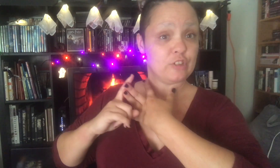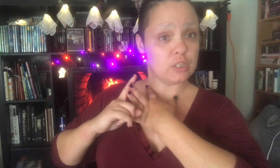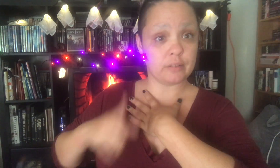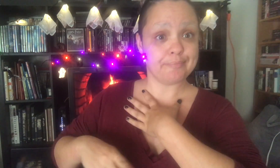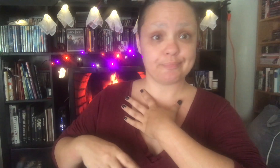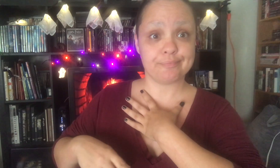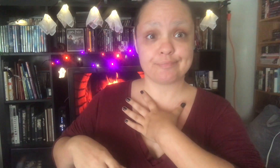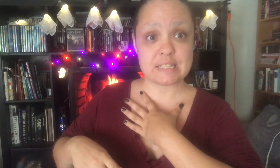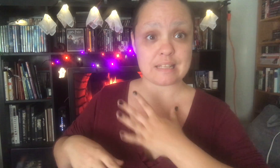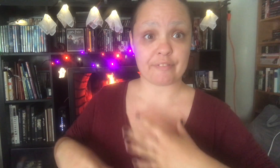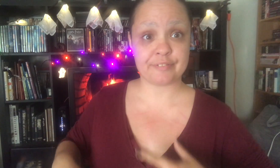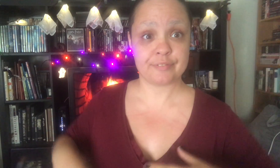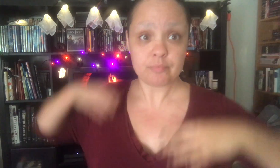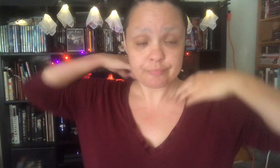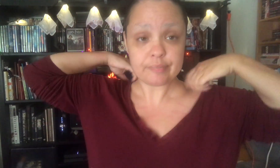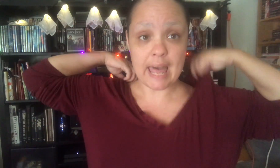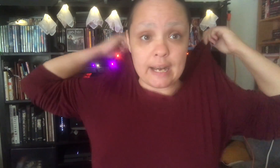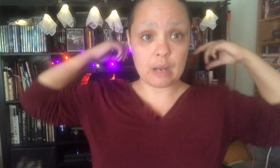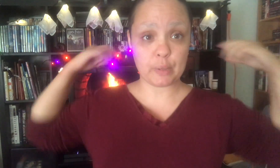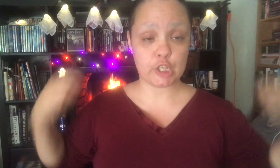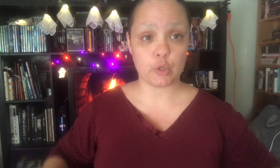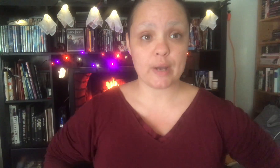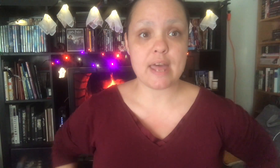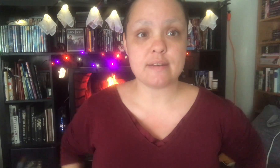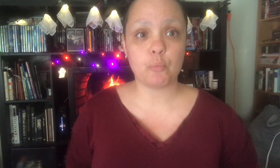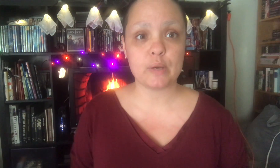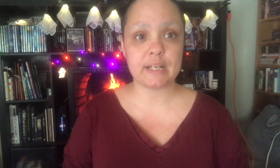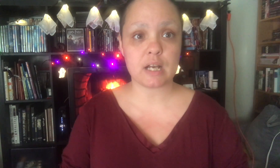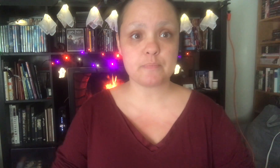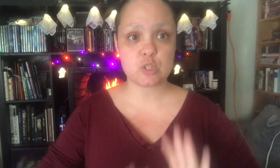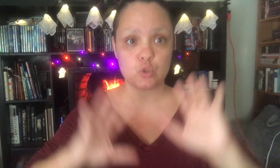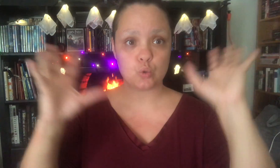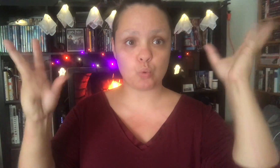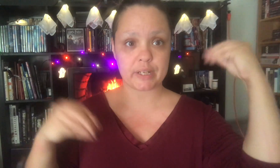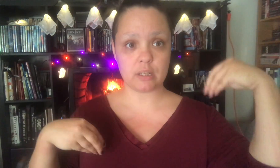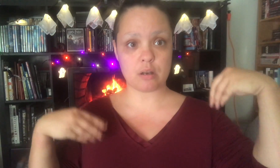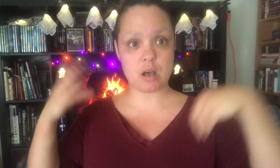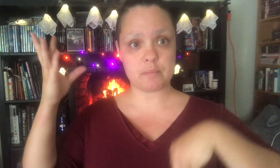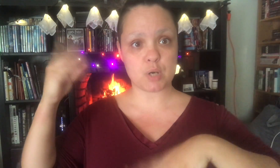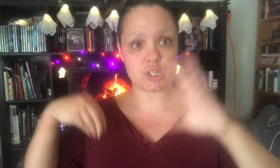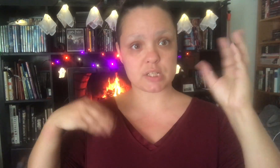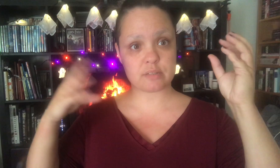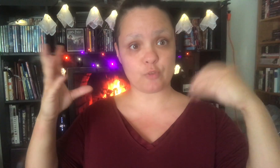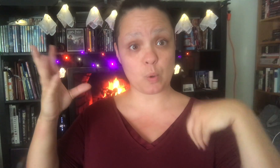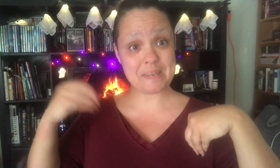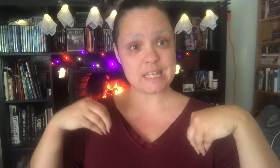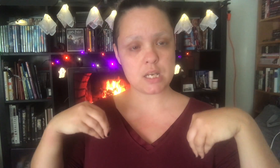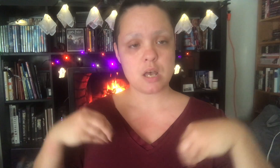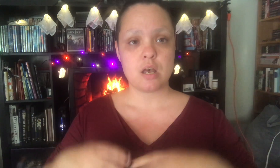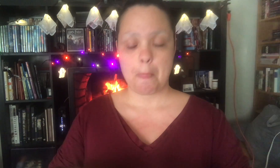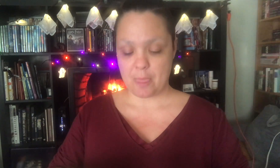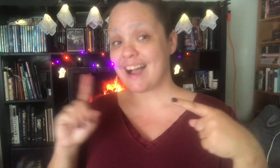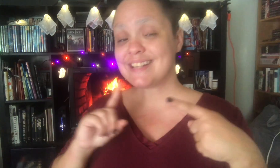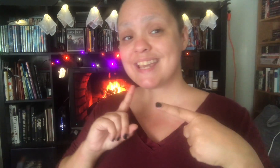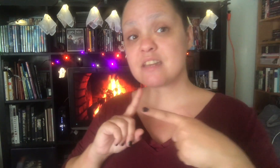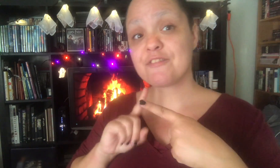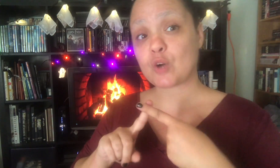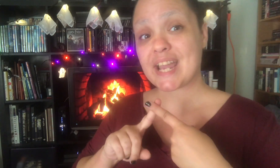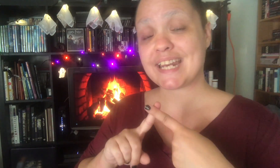stuff that I want to do. And when it comes to working on projects for me I take Friday,